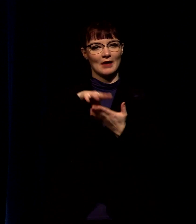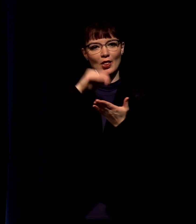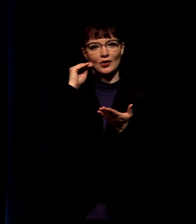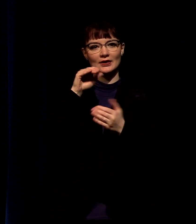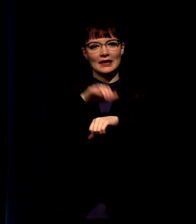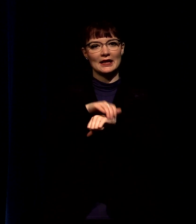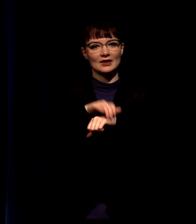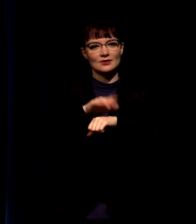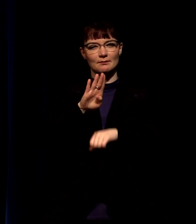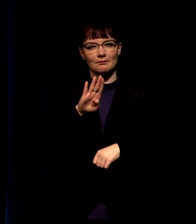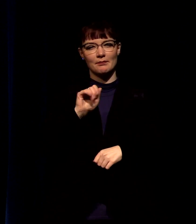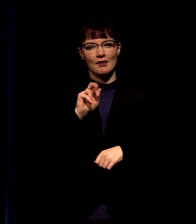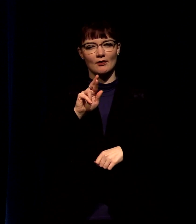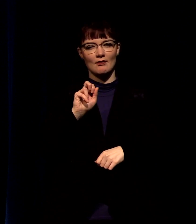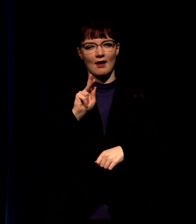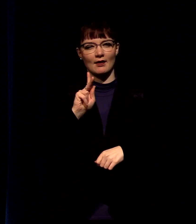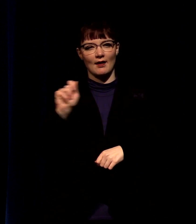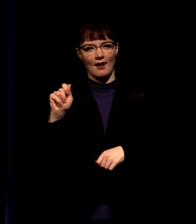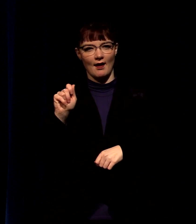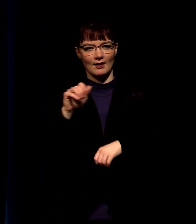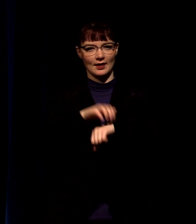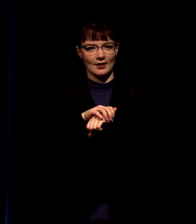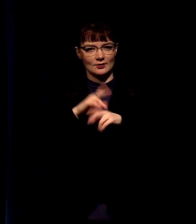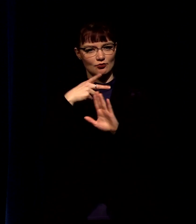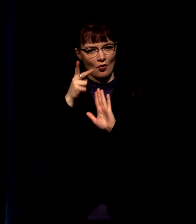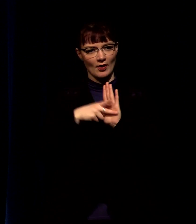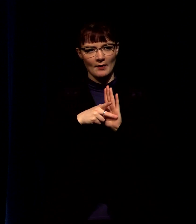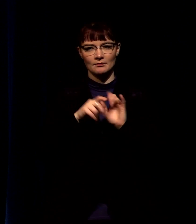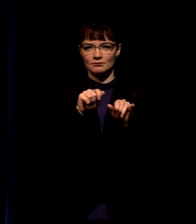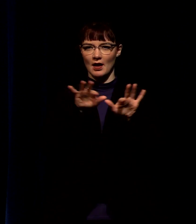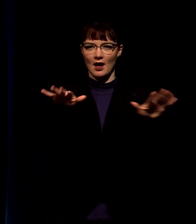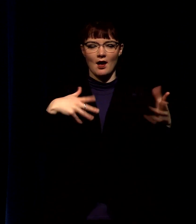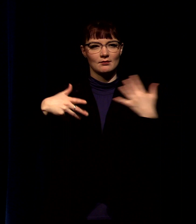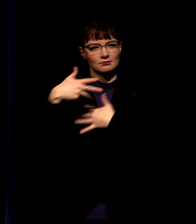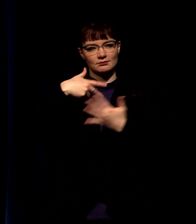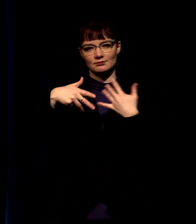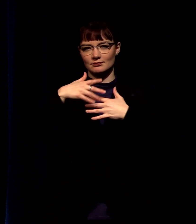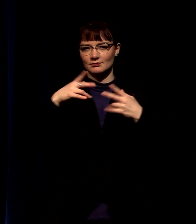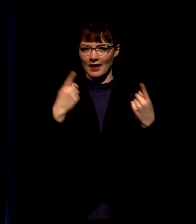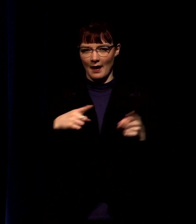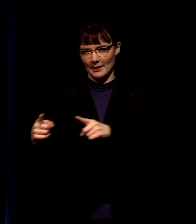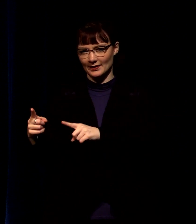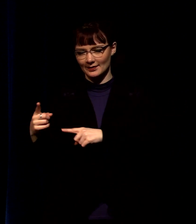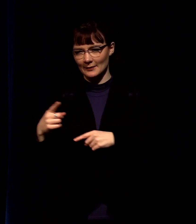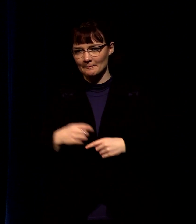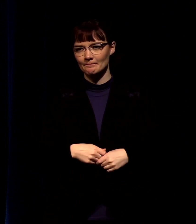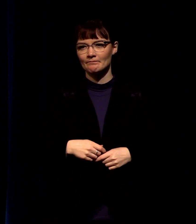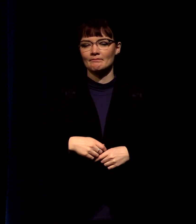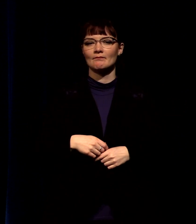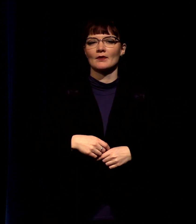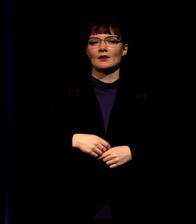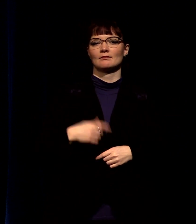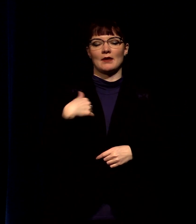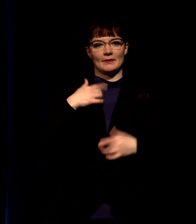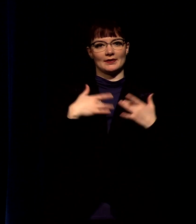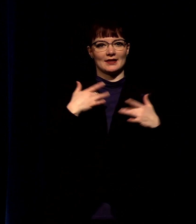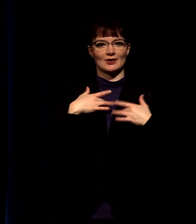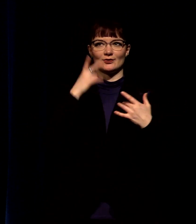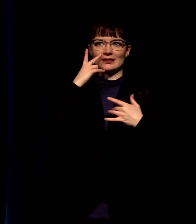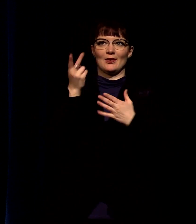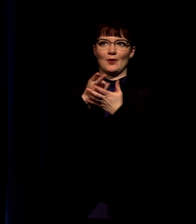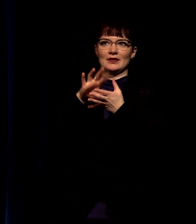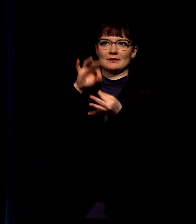program and there's just there's just activity around this place and it feels like oftentimes on these sunday mornings we're experiencing holy spirit